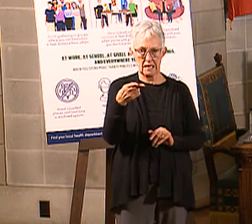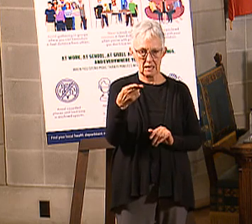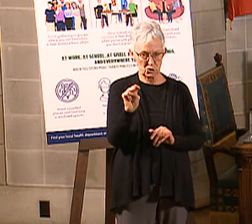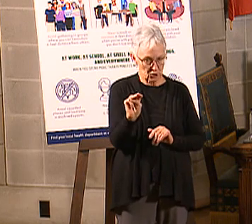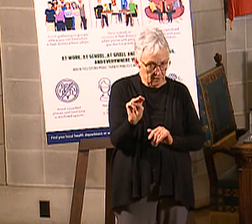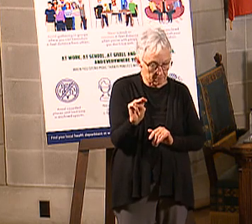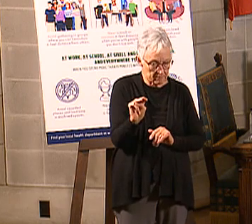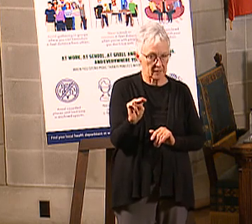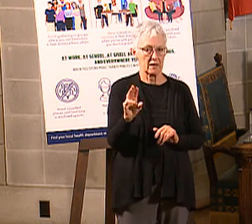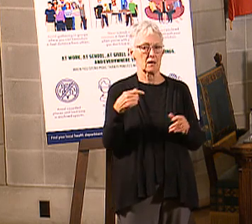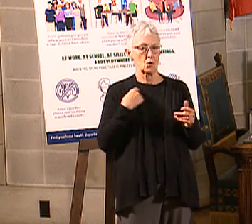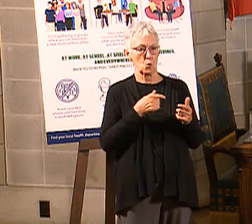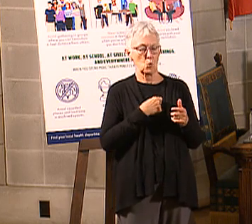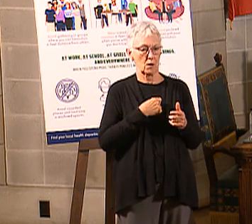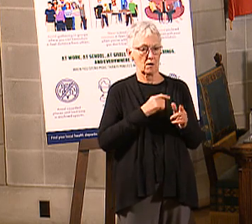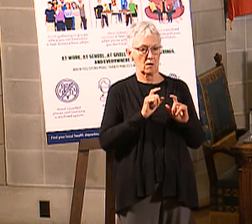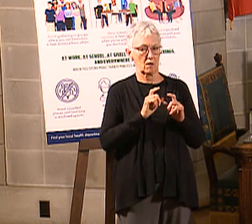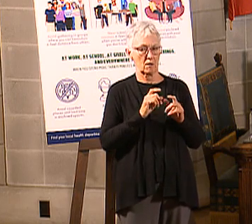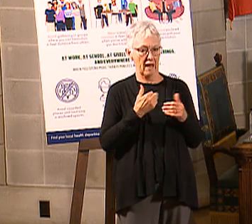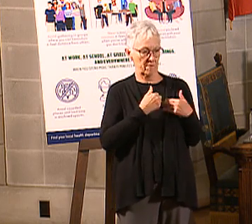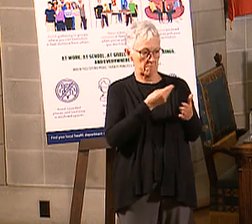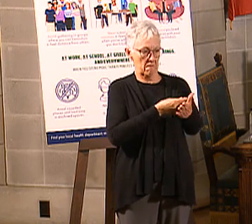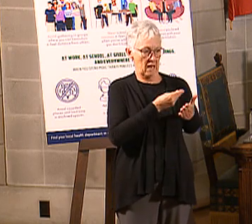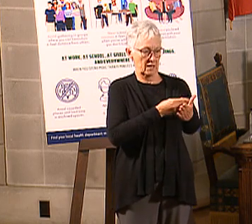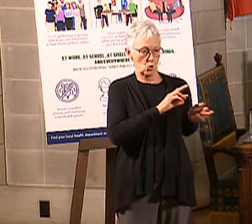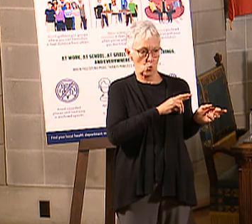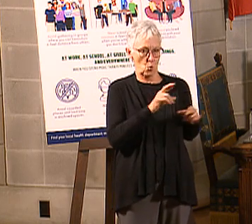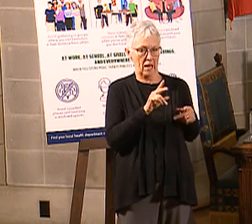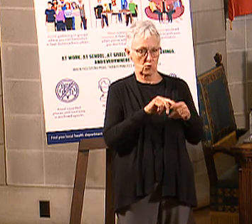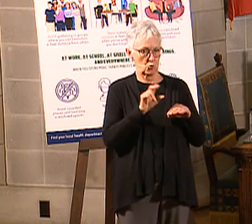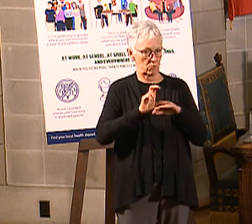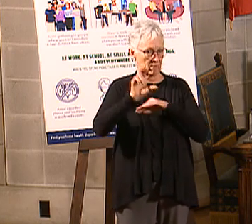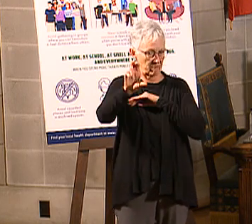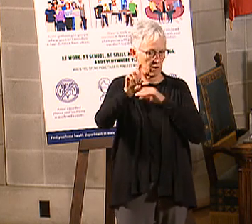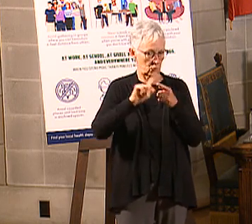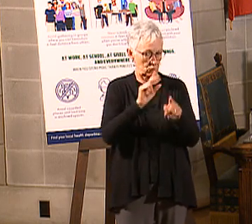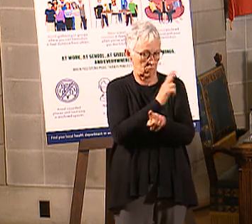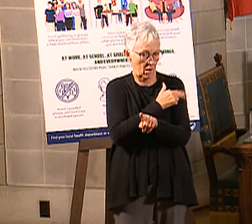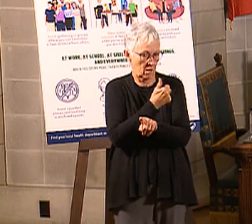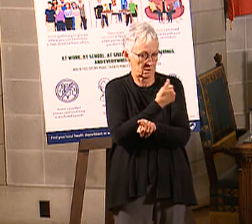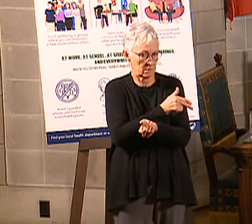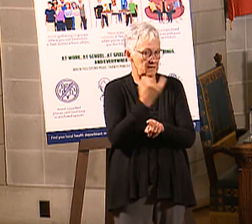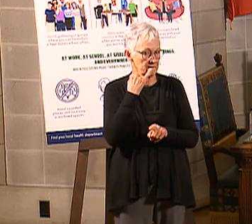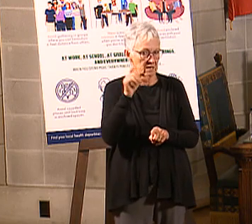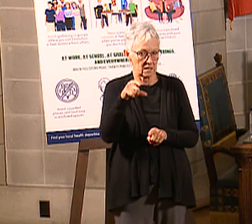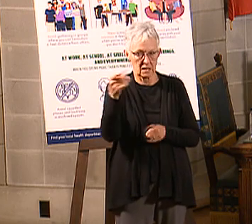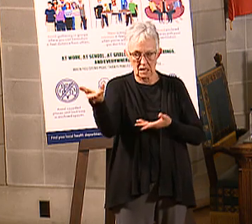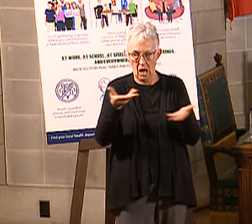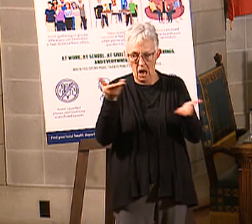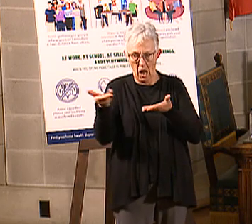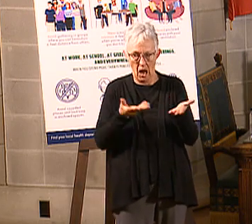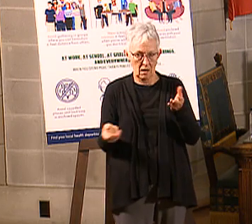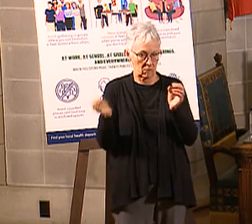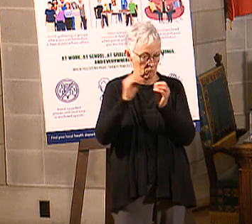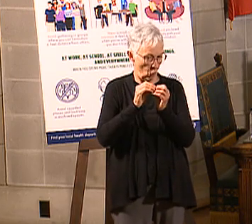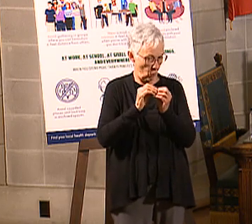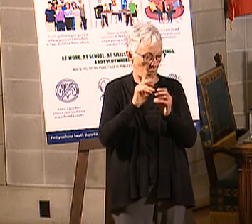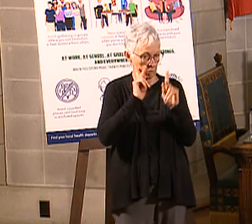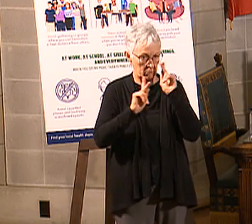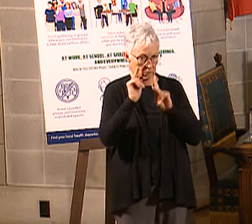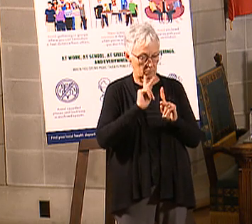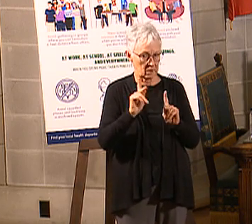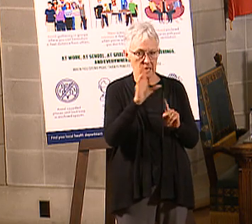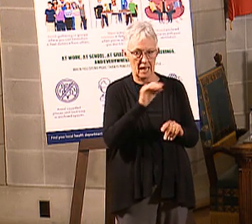the additional money we're providing to hospitals to be able to augment their staffing, and then, of course, launched our three Cs campaign to